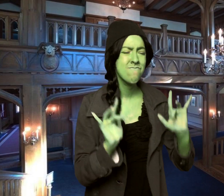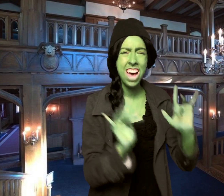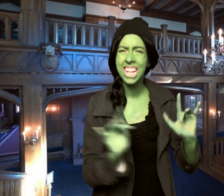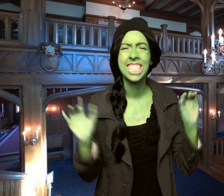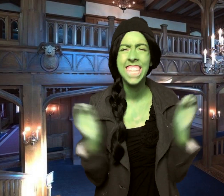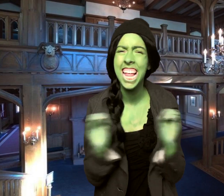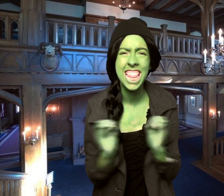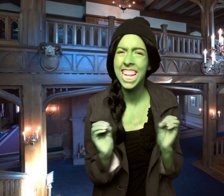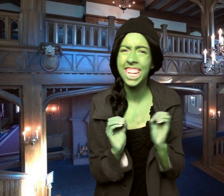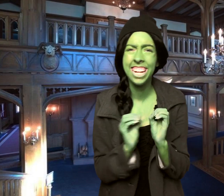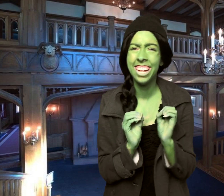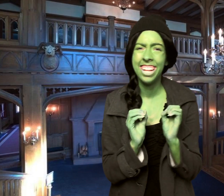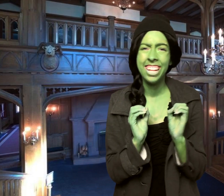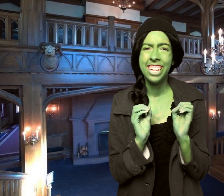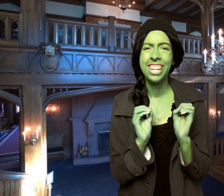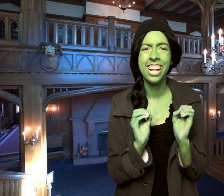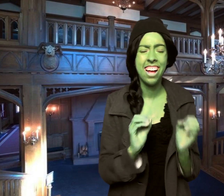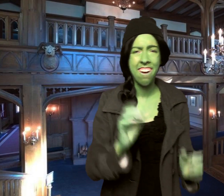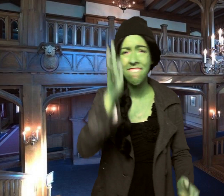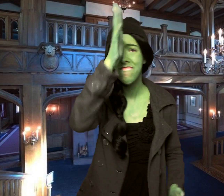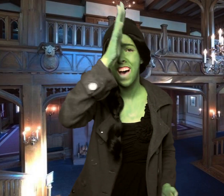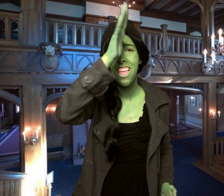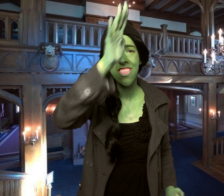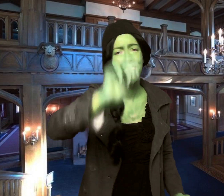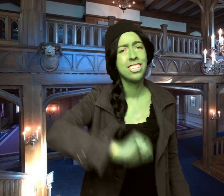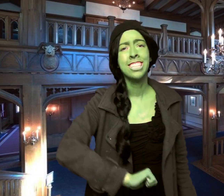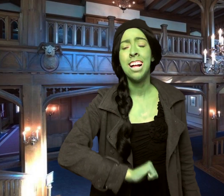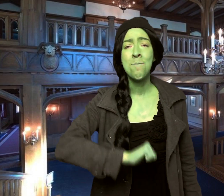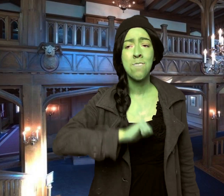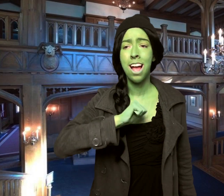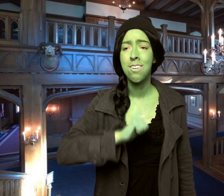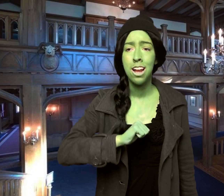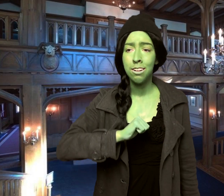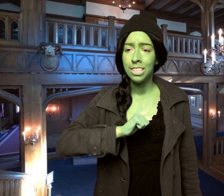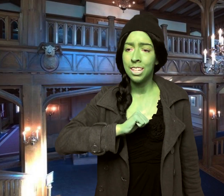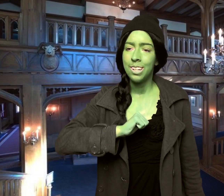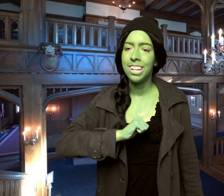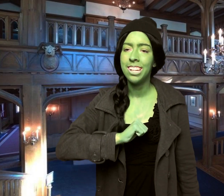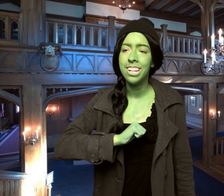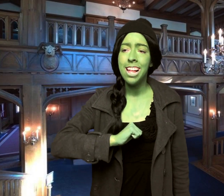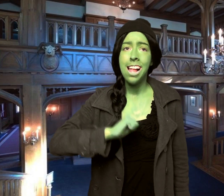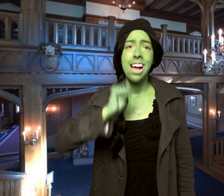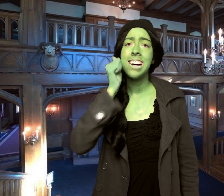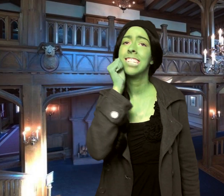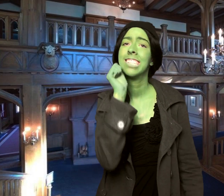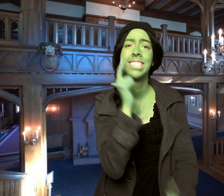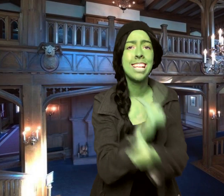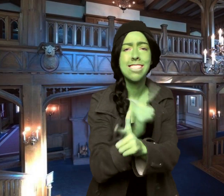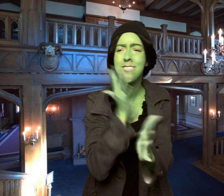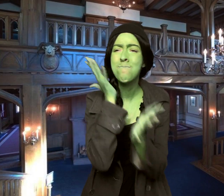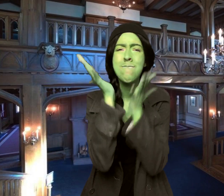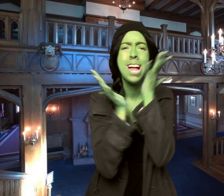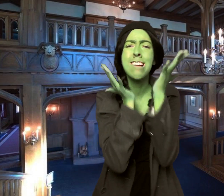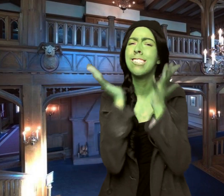you're strange No father is not proud of you No sister acts